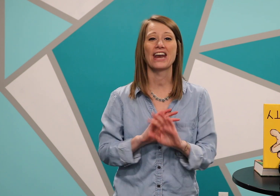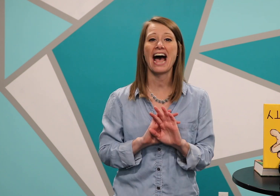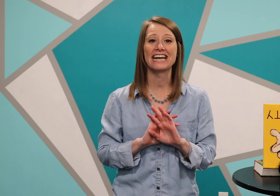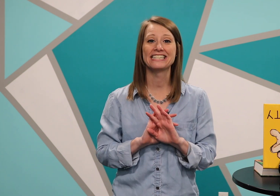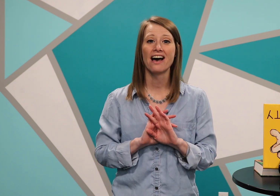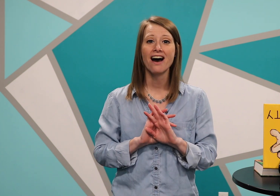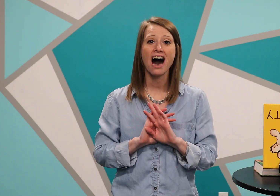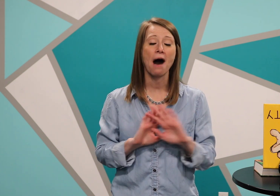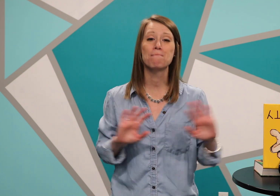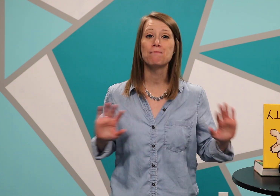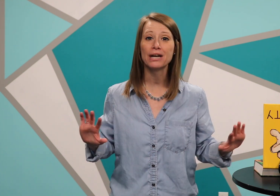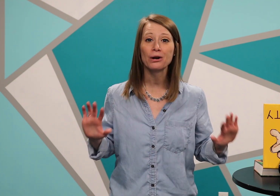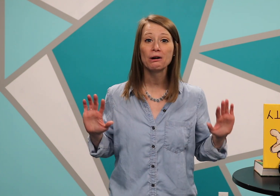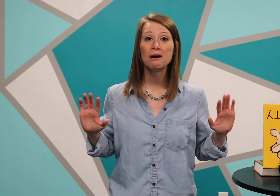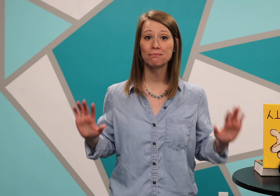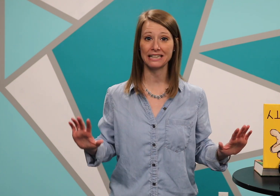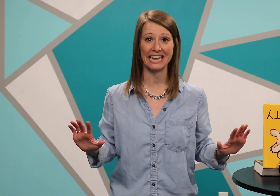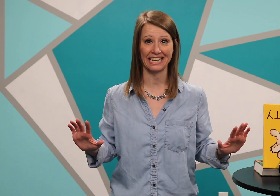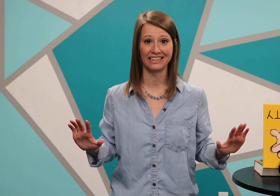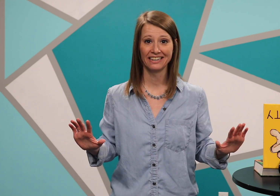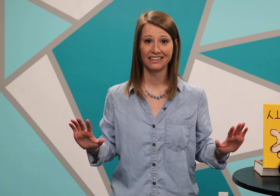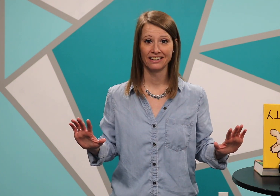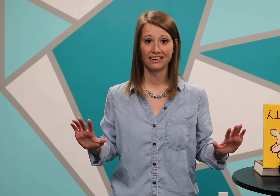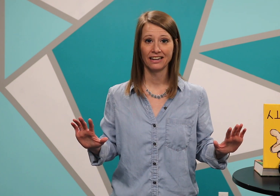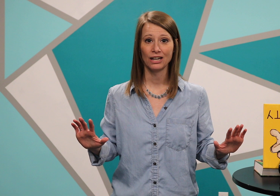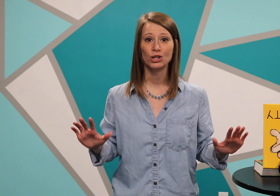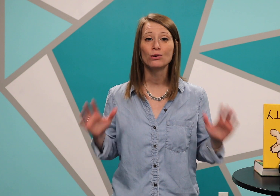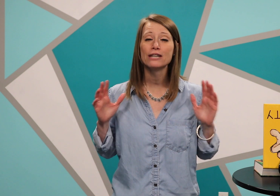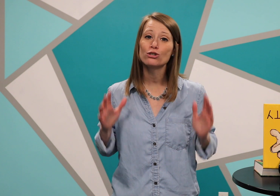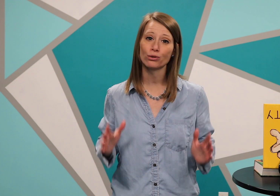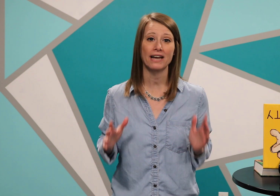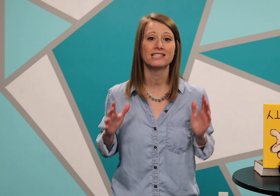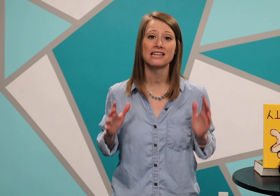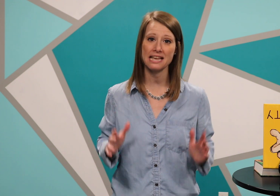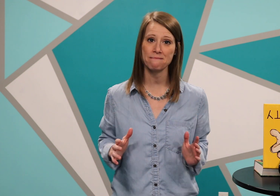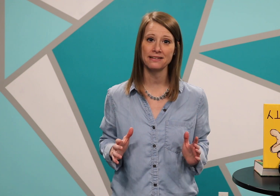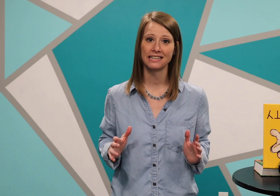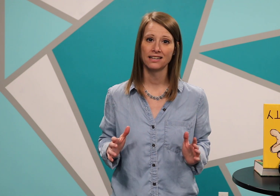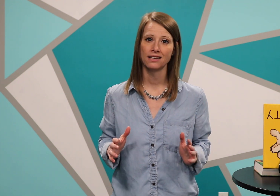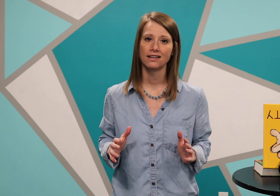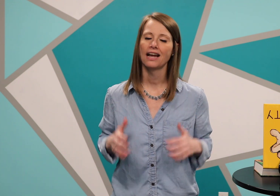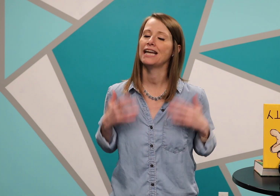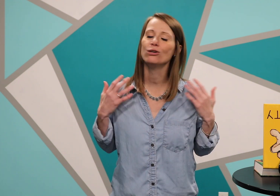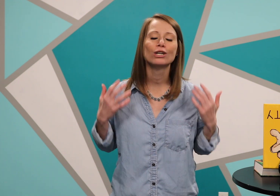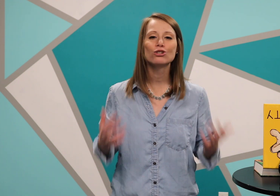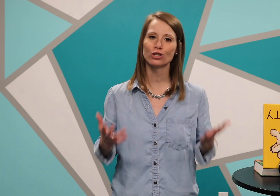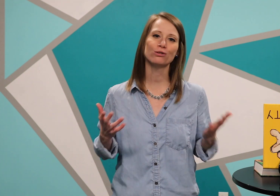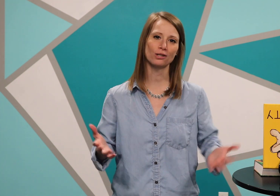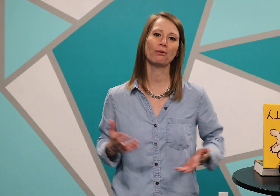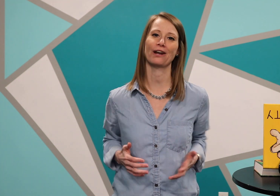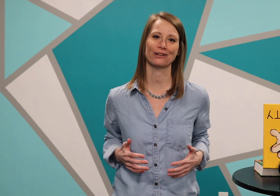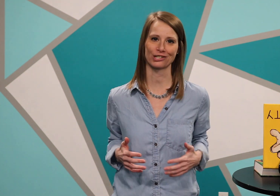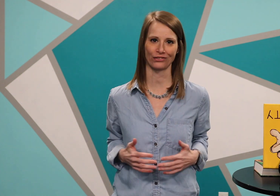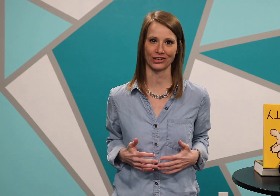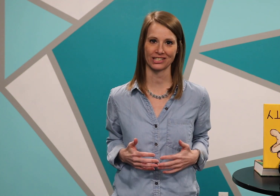has a bigger plan you can trust him and you can choose to put others first